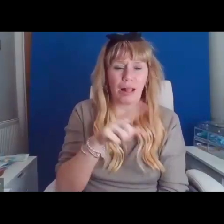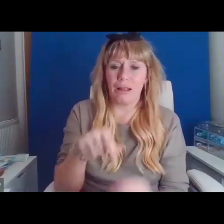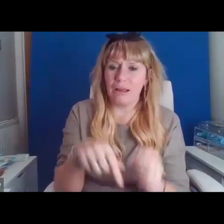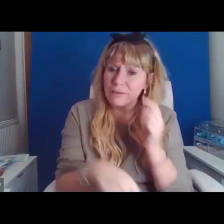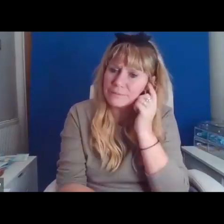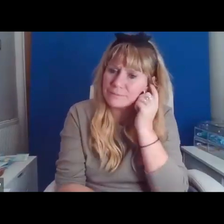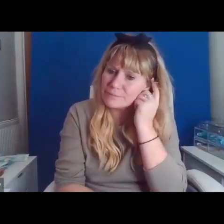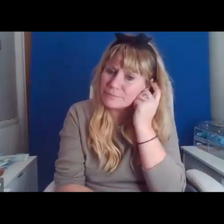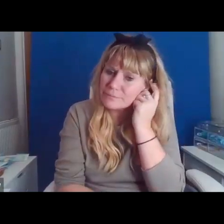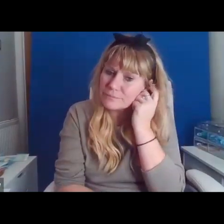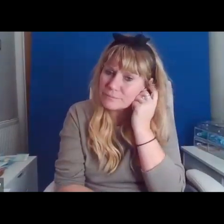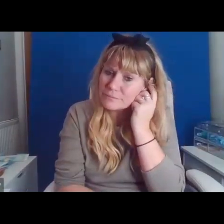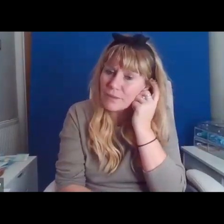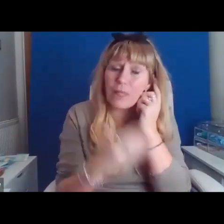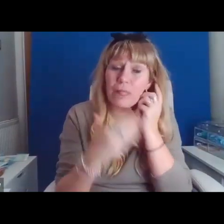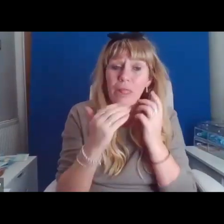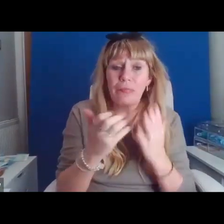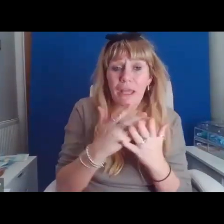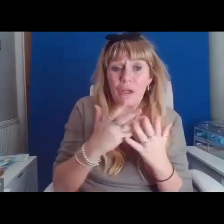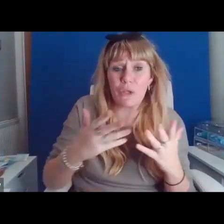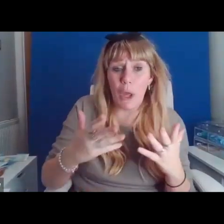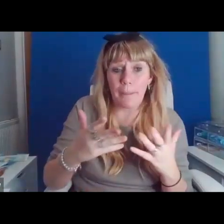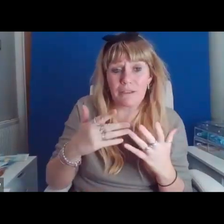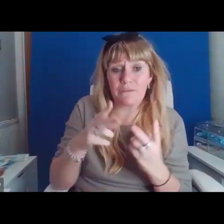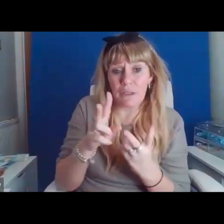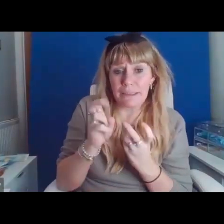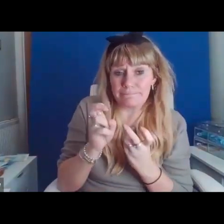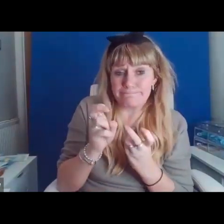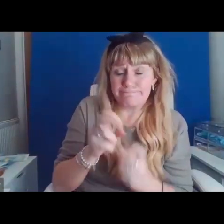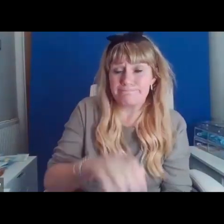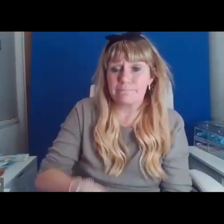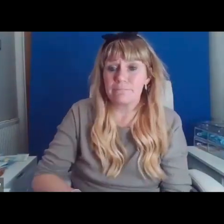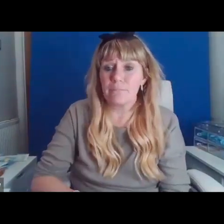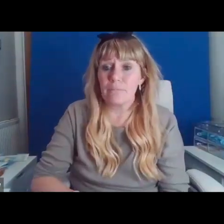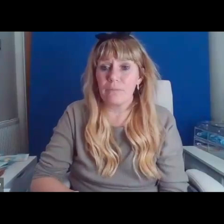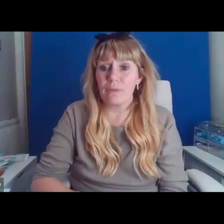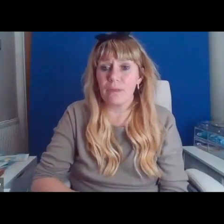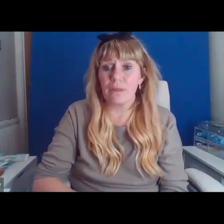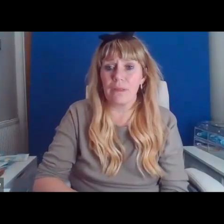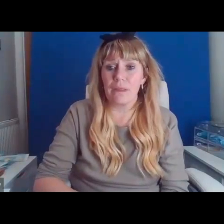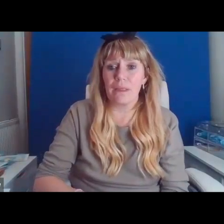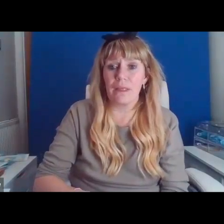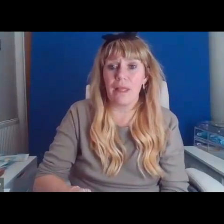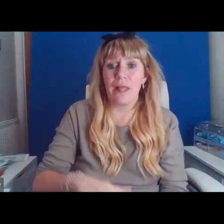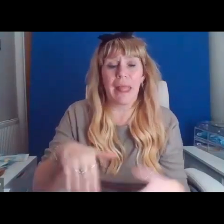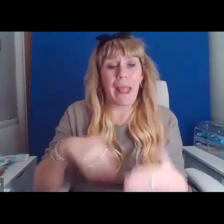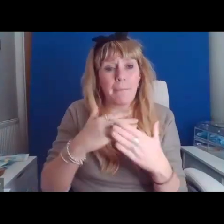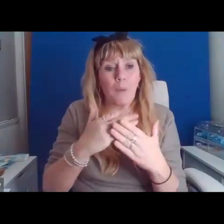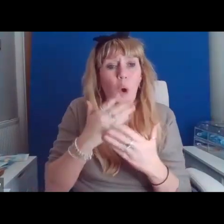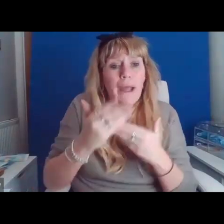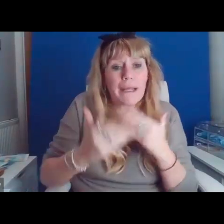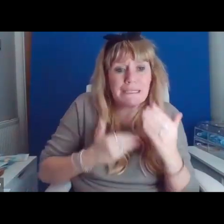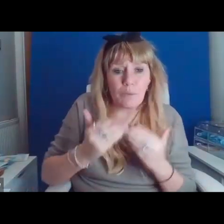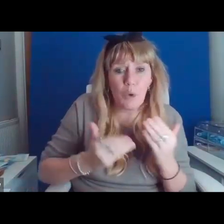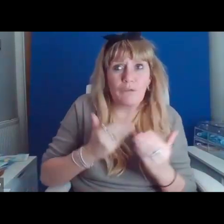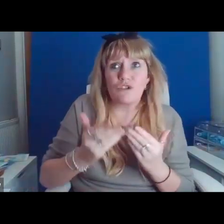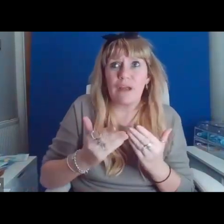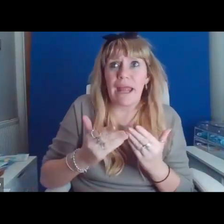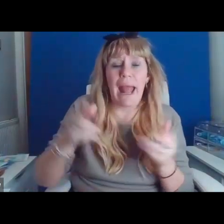So thank you so much for listening to that first one, I've got a couple more. They get progressively hopefully more exploratory and less angry.